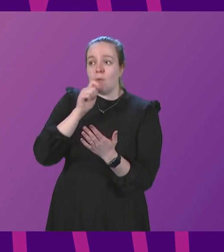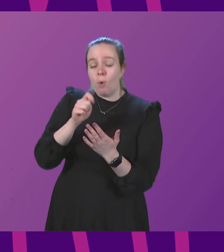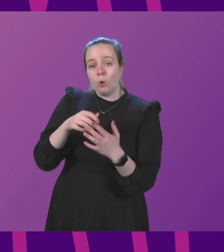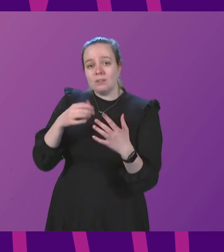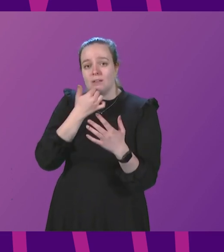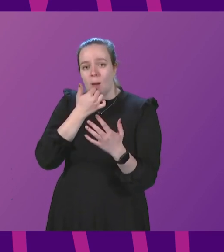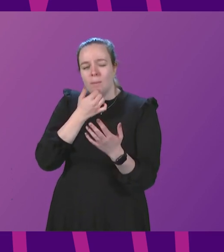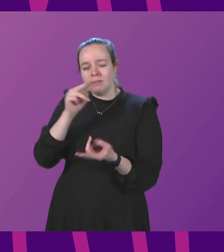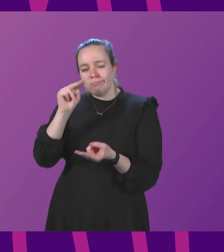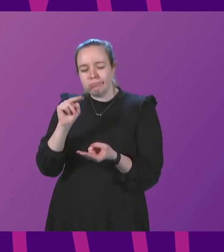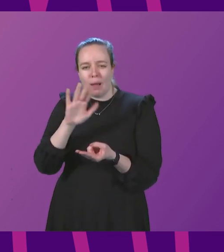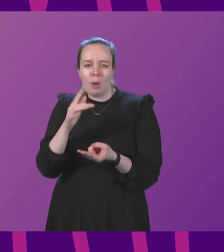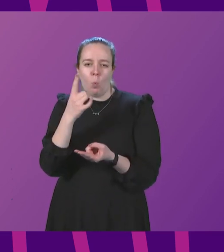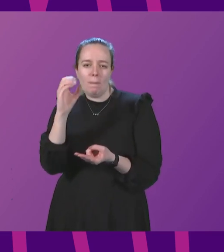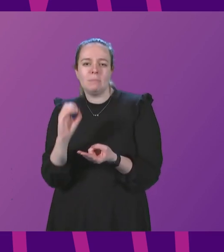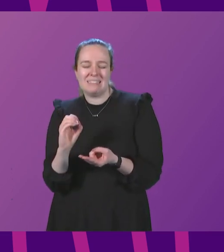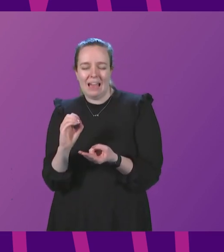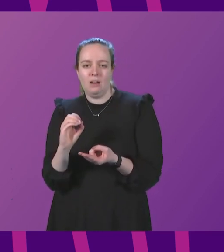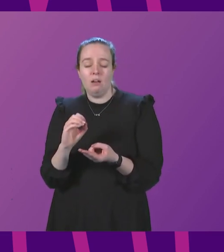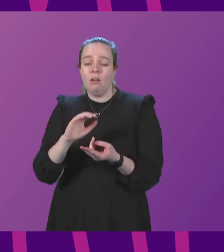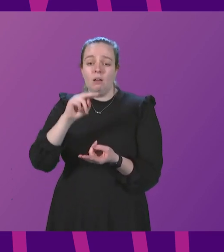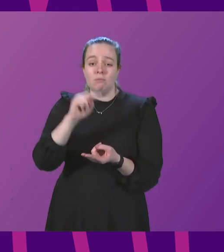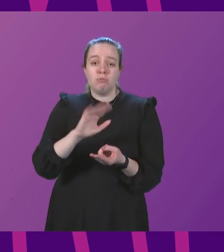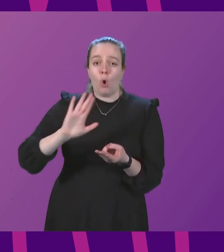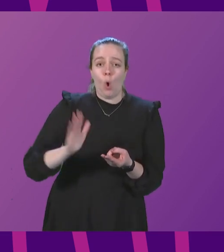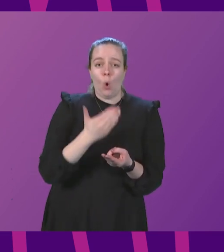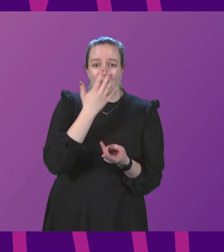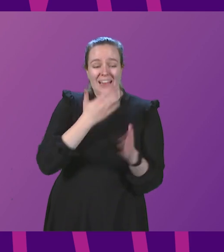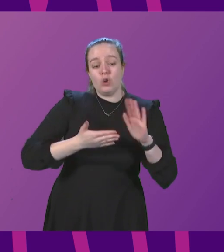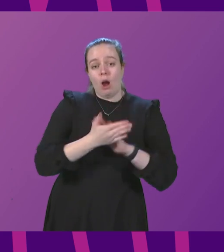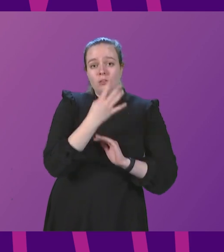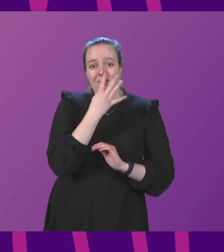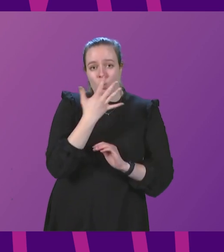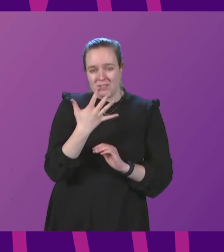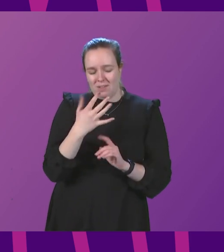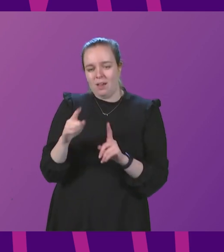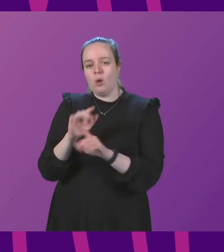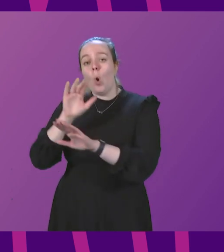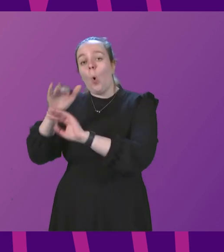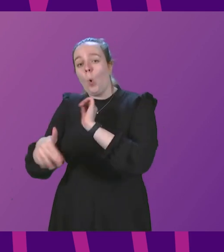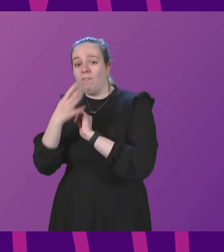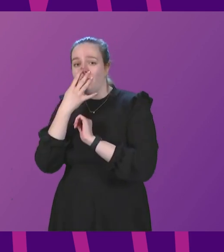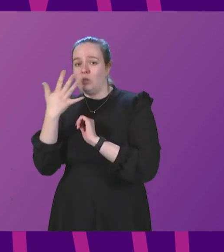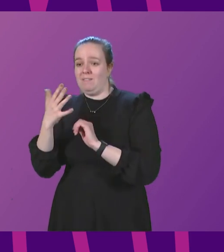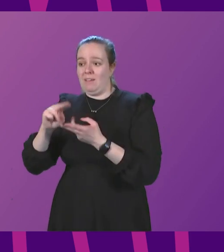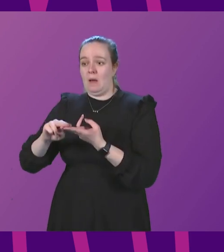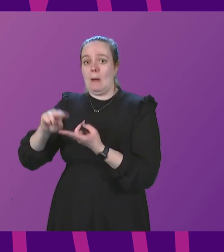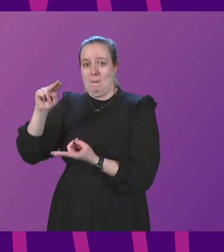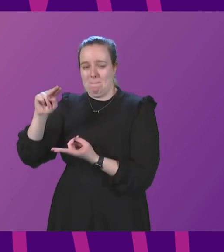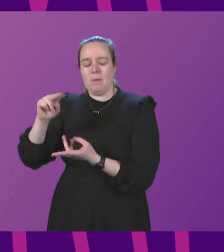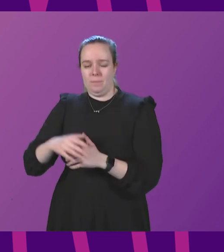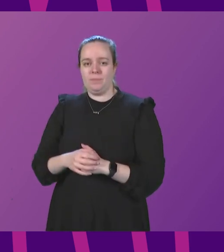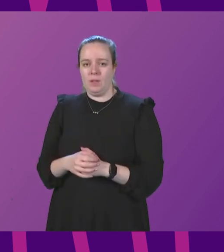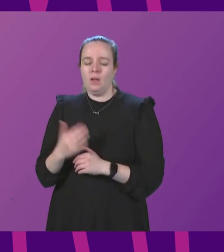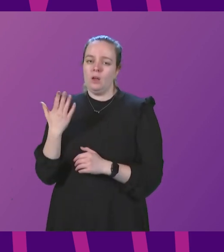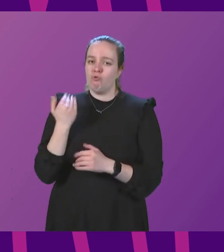slightly by around 1%. They have fallen in all age groups under 45 and risen in all age groups over 45. The